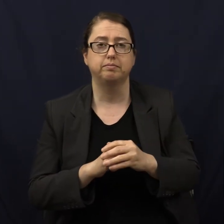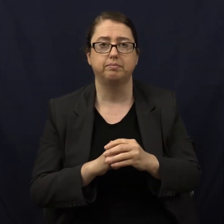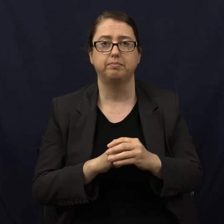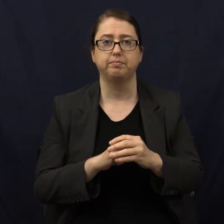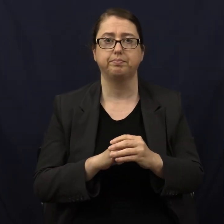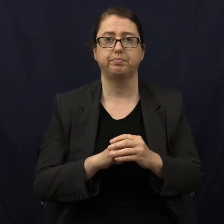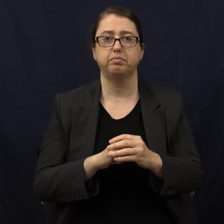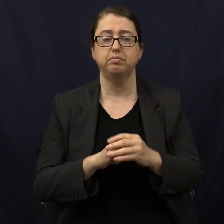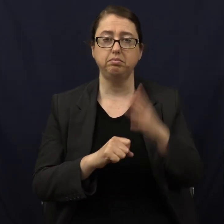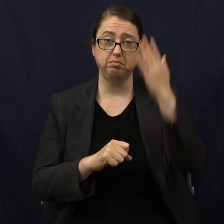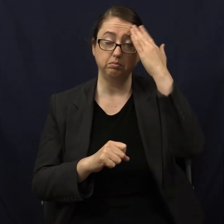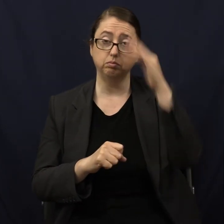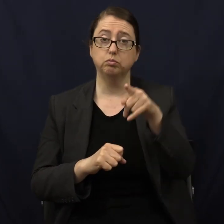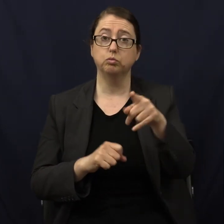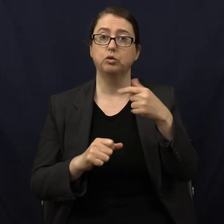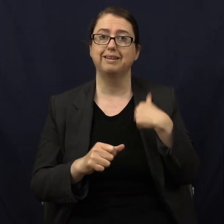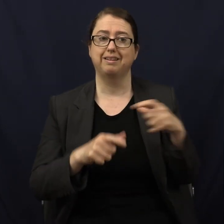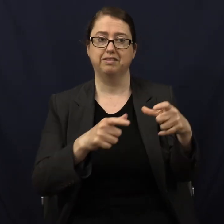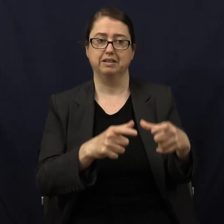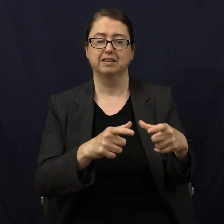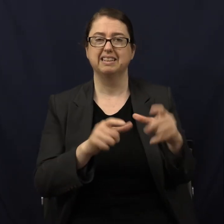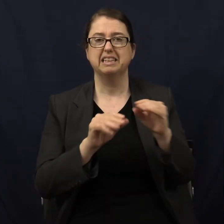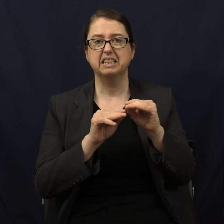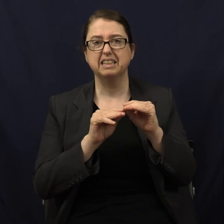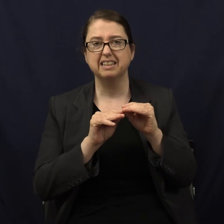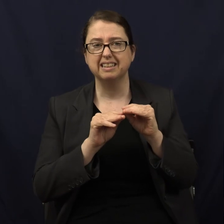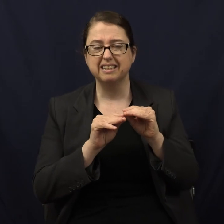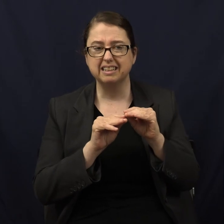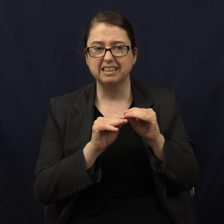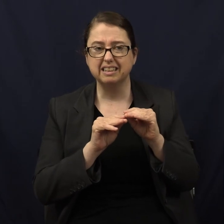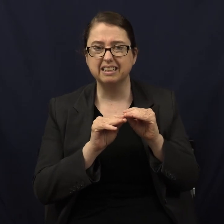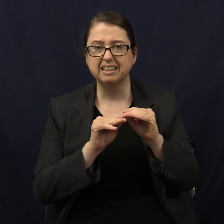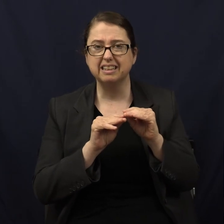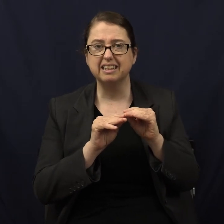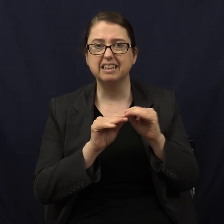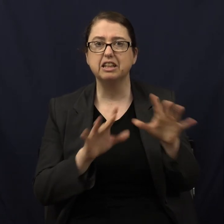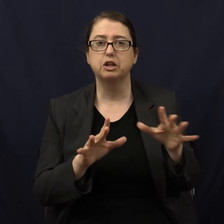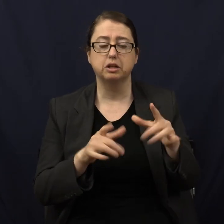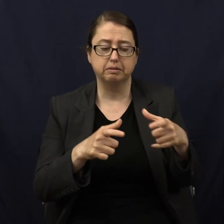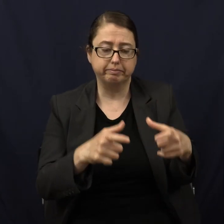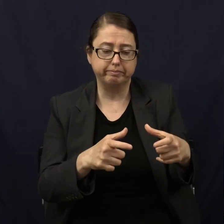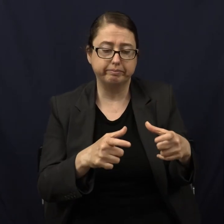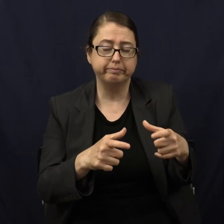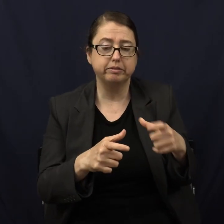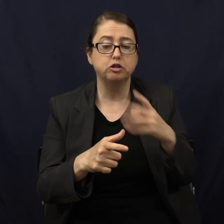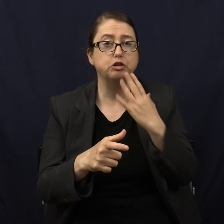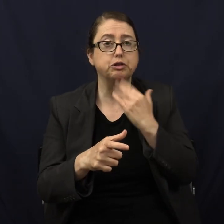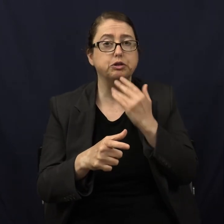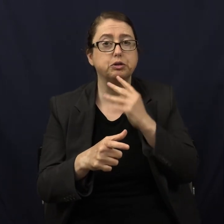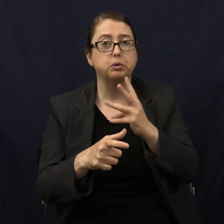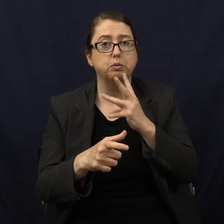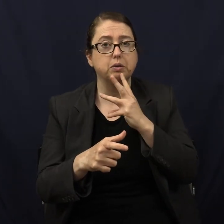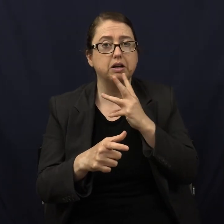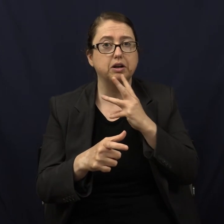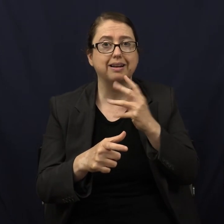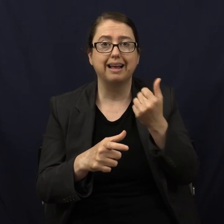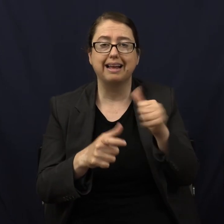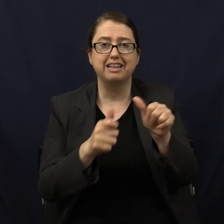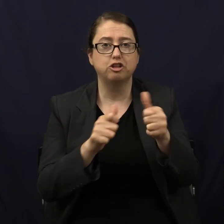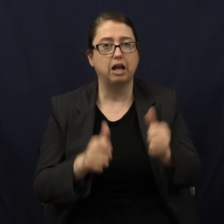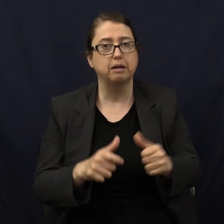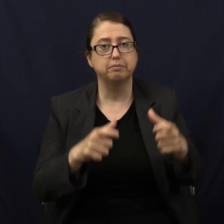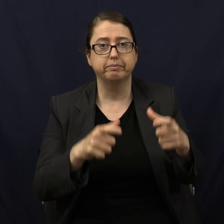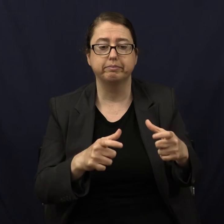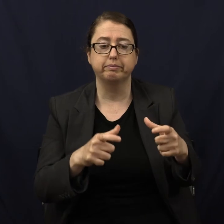clear dish of sugar water that reflects the ultraviolet light, and they will come? It can be square, or circle, or any